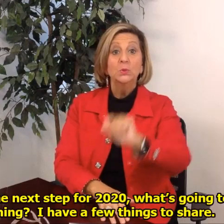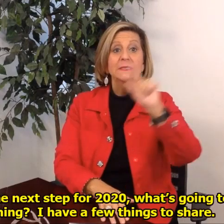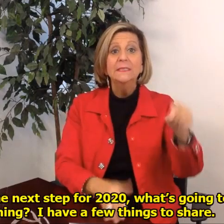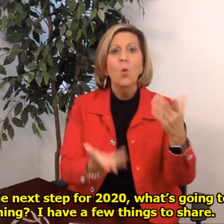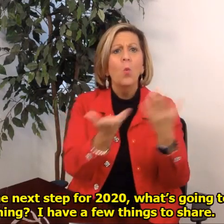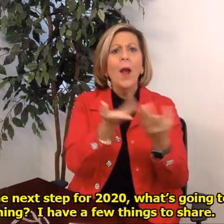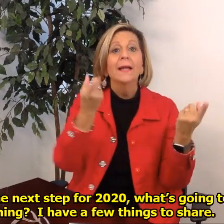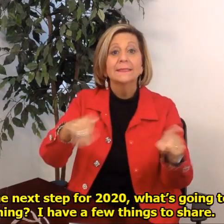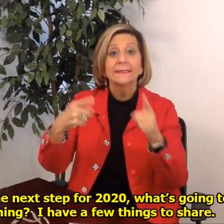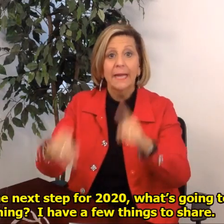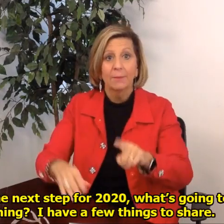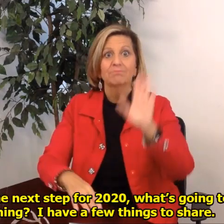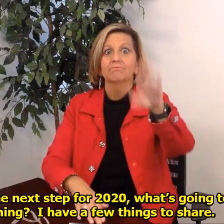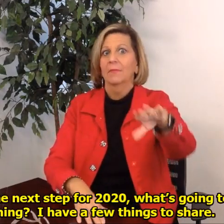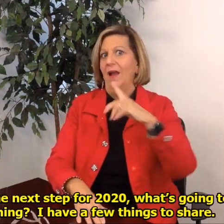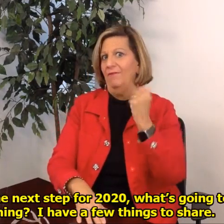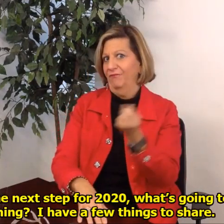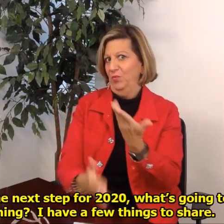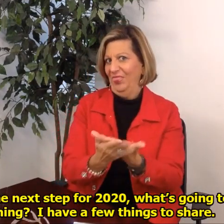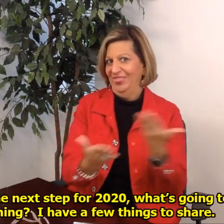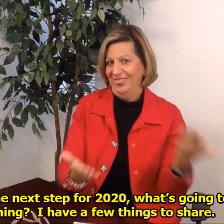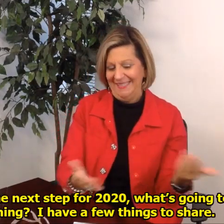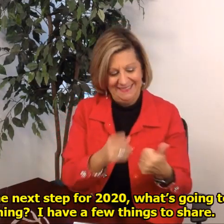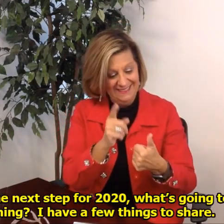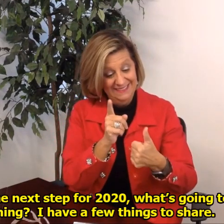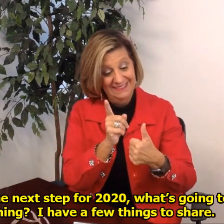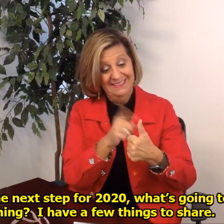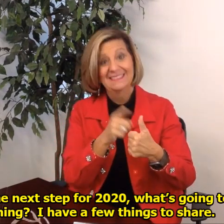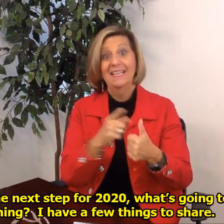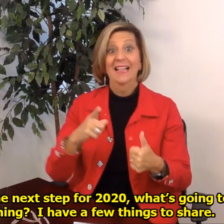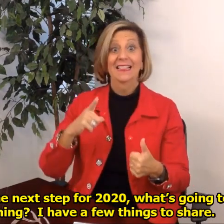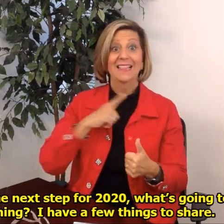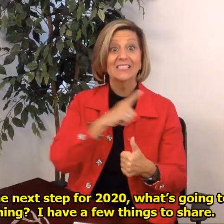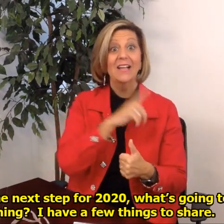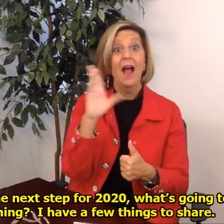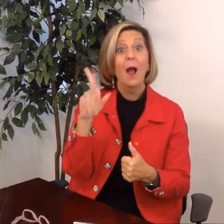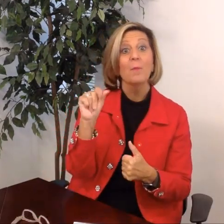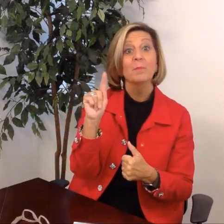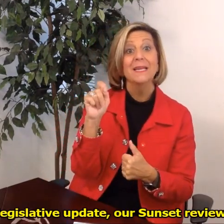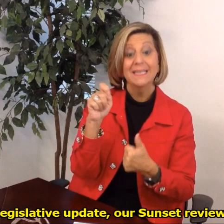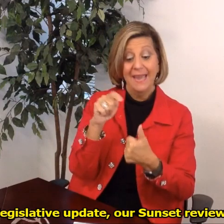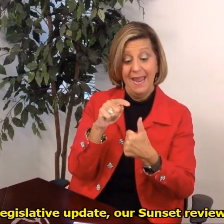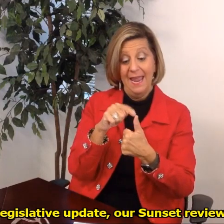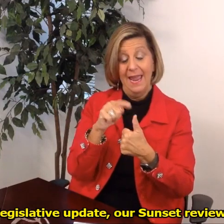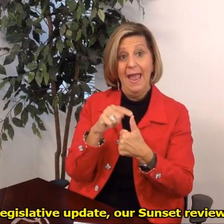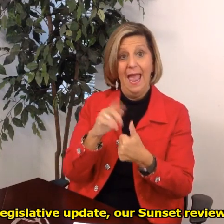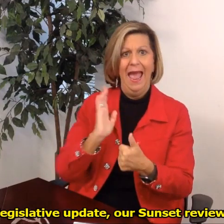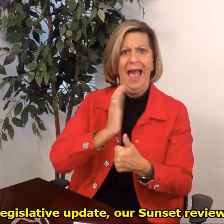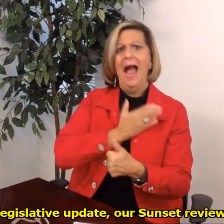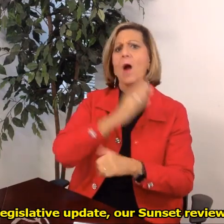so what's the next step for 2020 what's going to be happening I have a few things to share first the legislative update